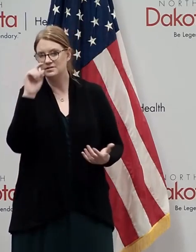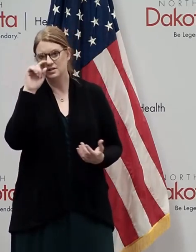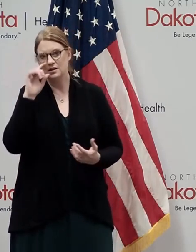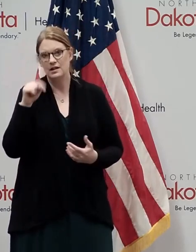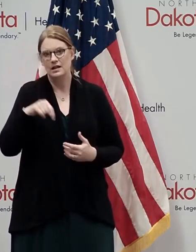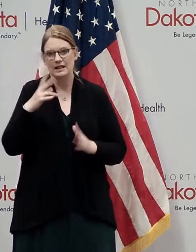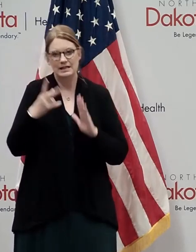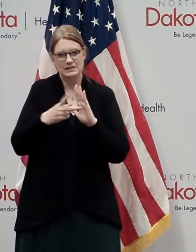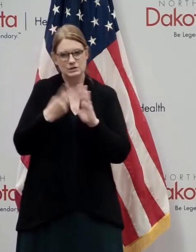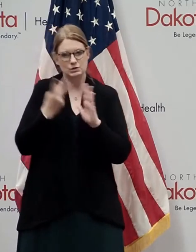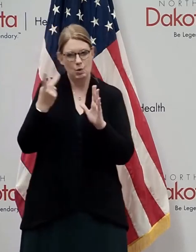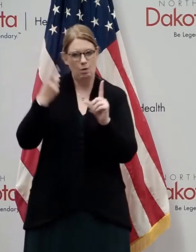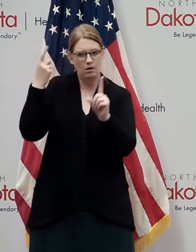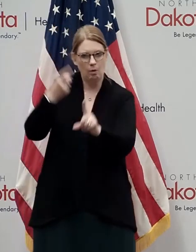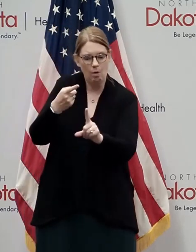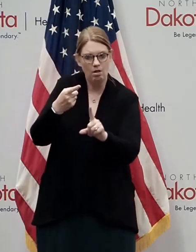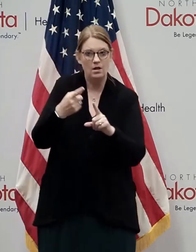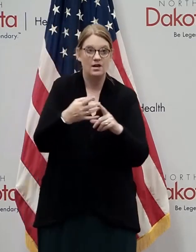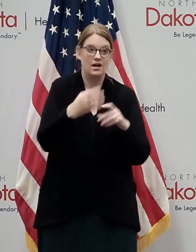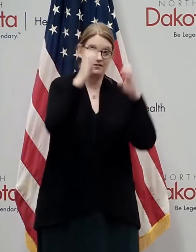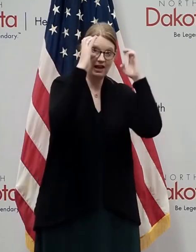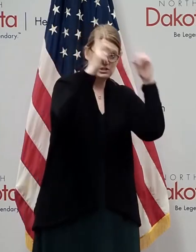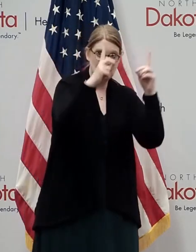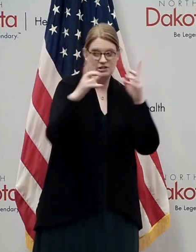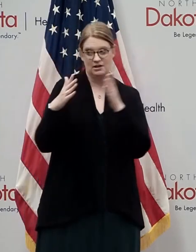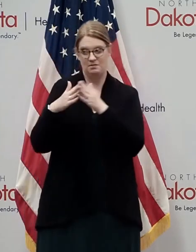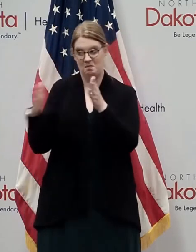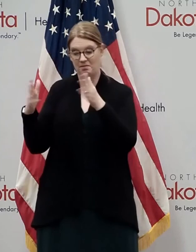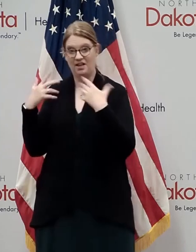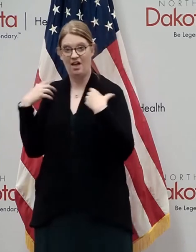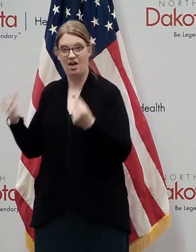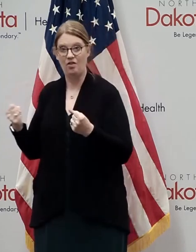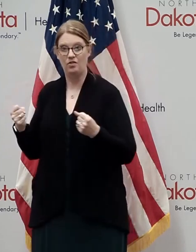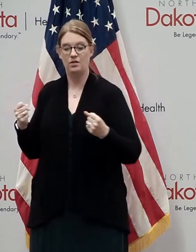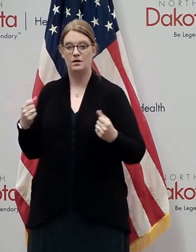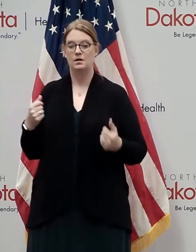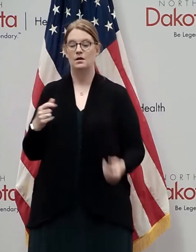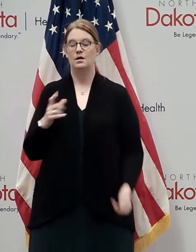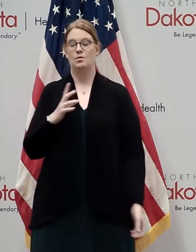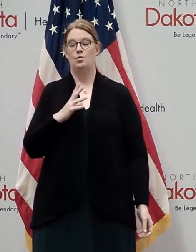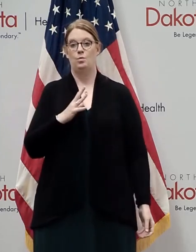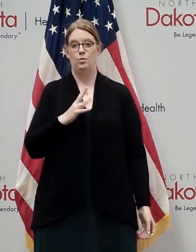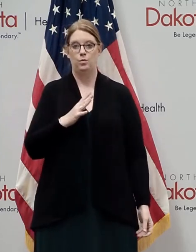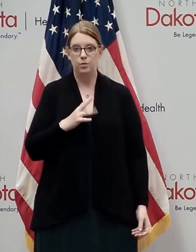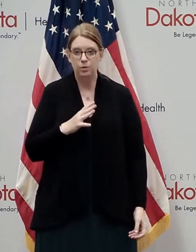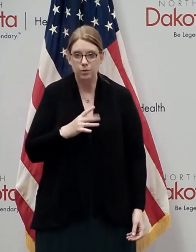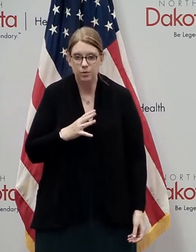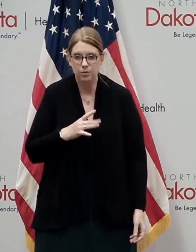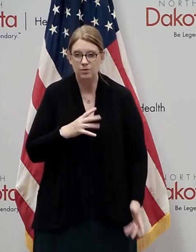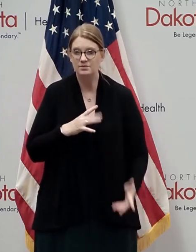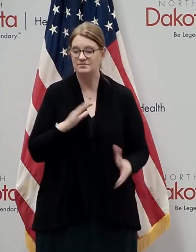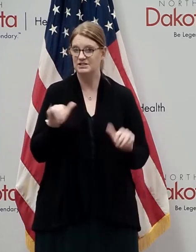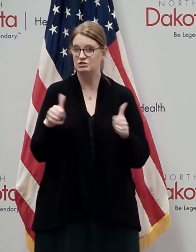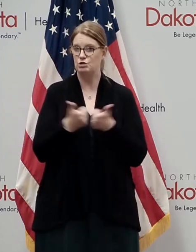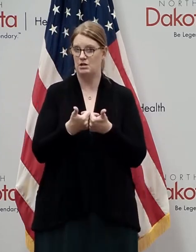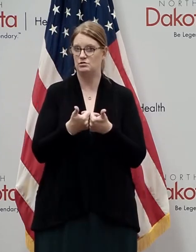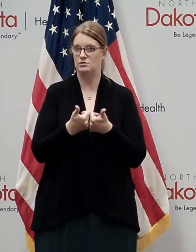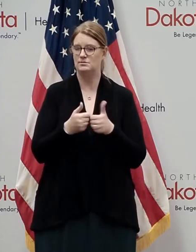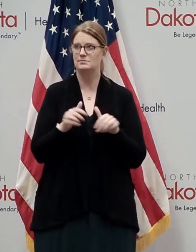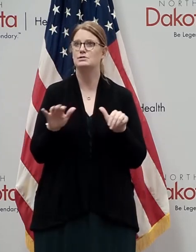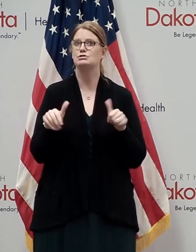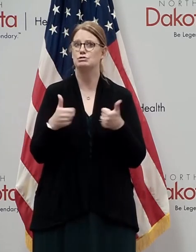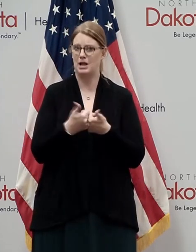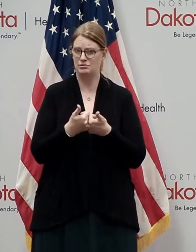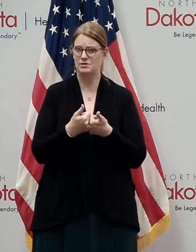dual mission of both education and public health is going to add some new challenges and some new thought processes,